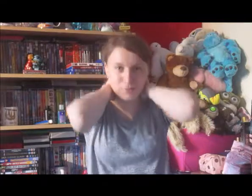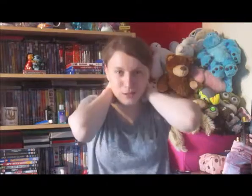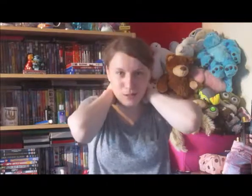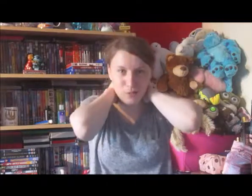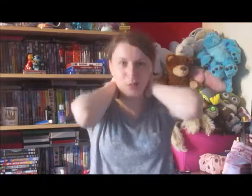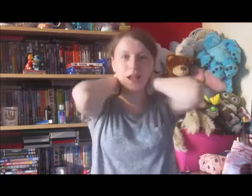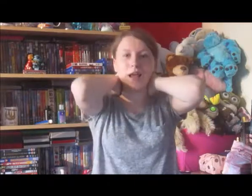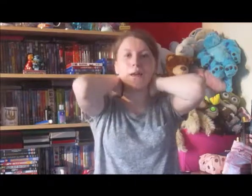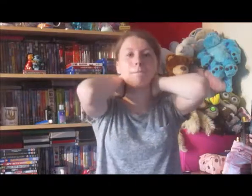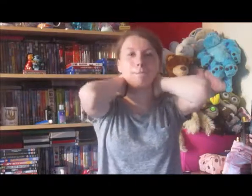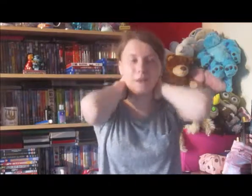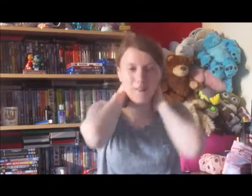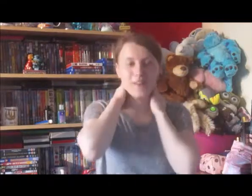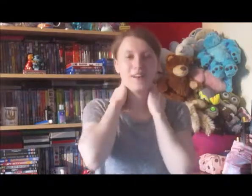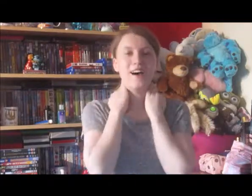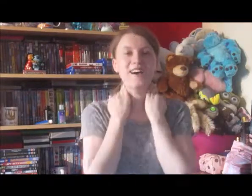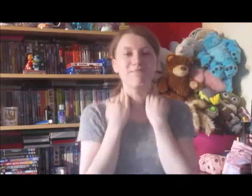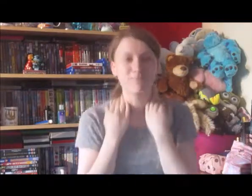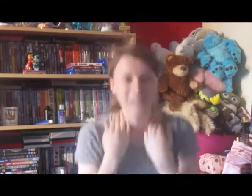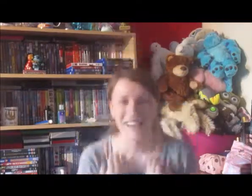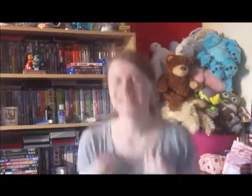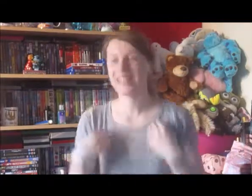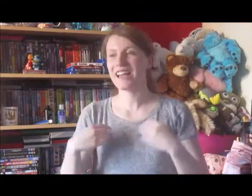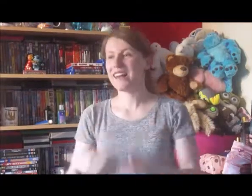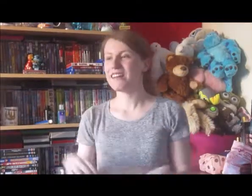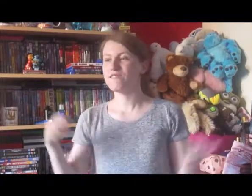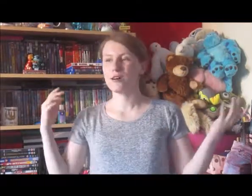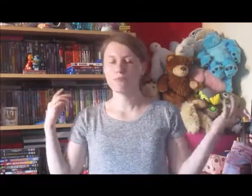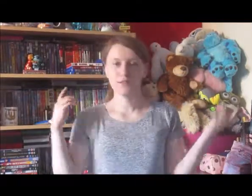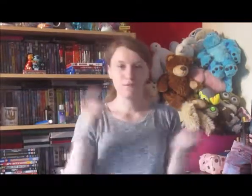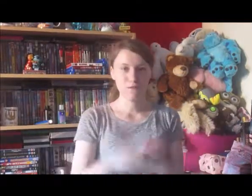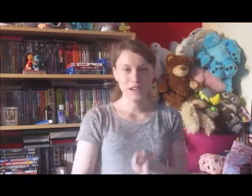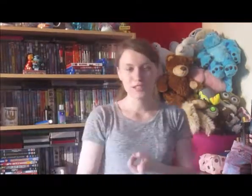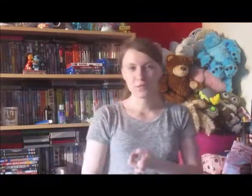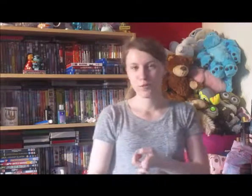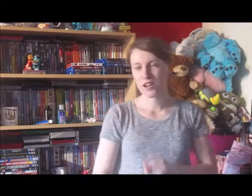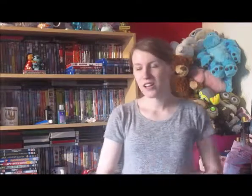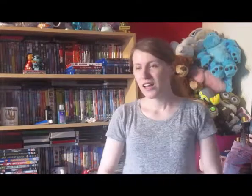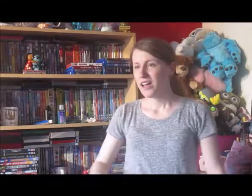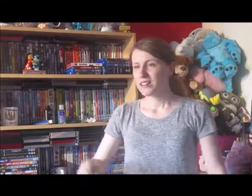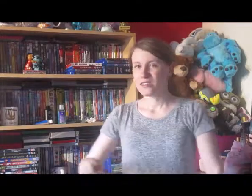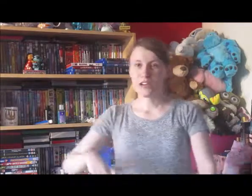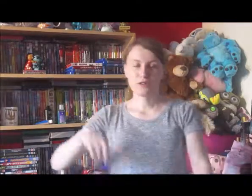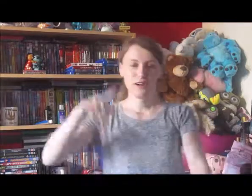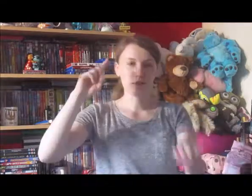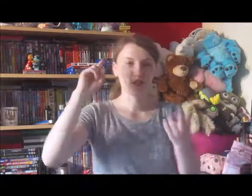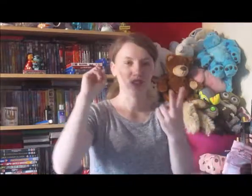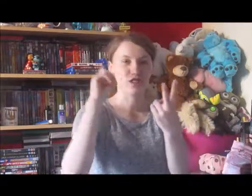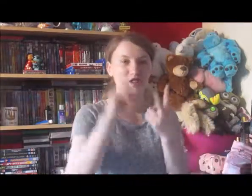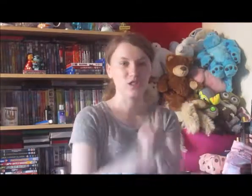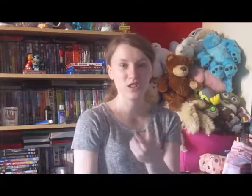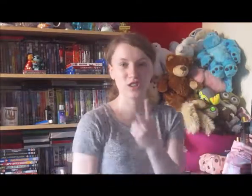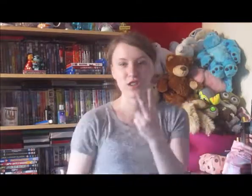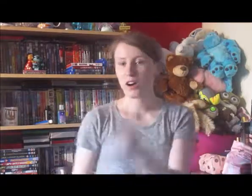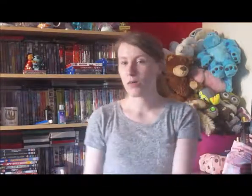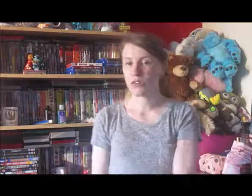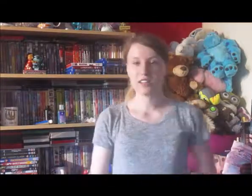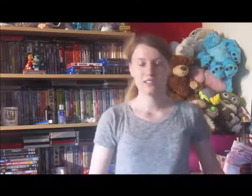Absolutely beyond amazing. It lived up to the first one, the soundtrack was just as good, I wanted to get the